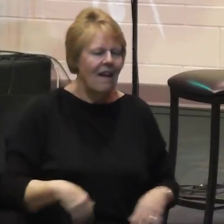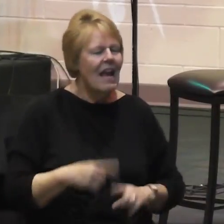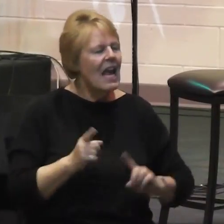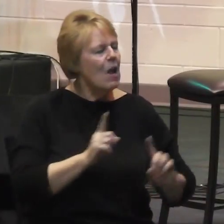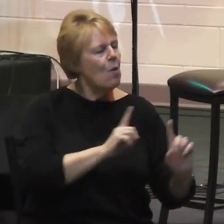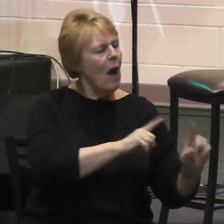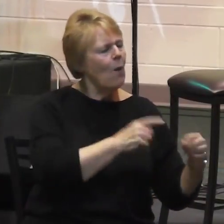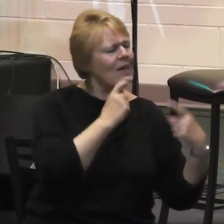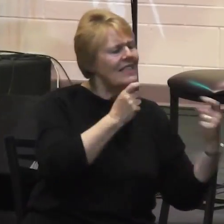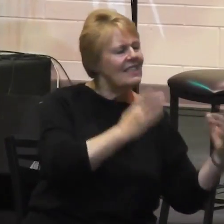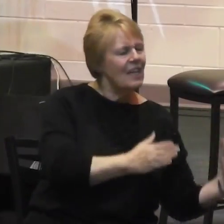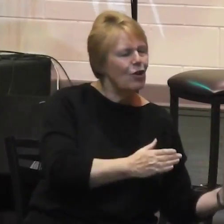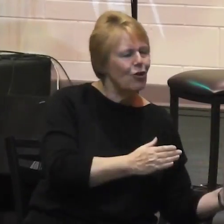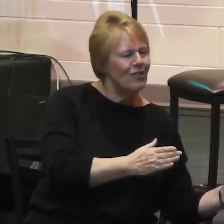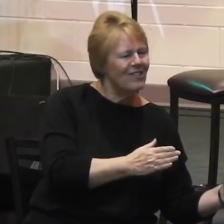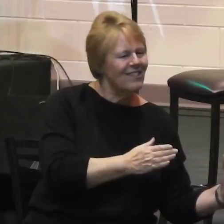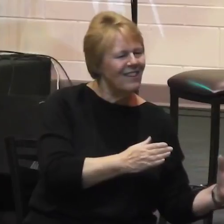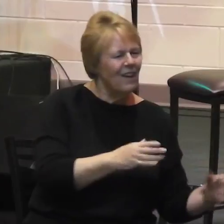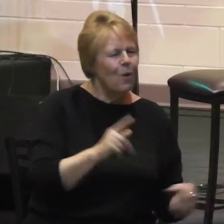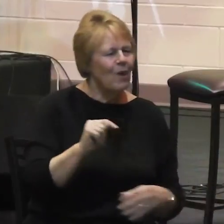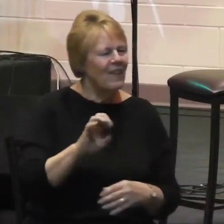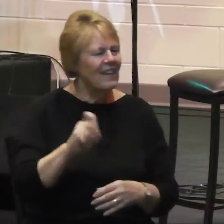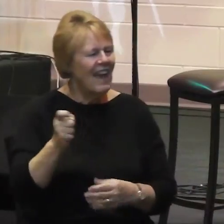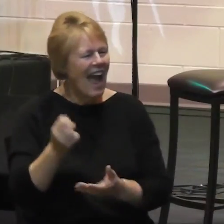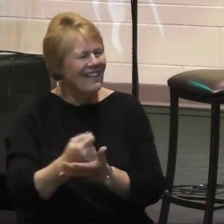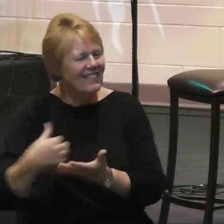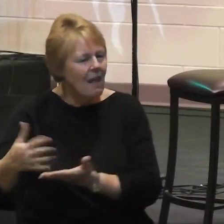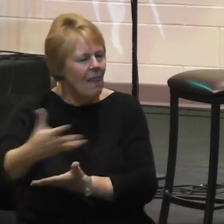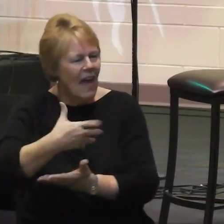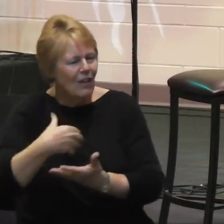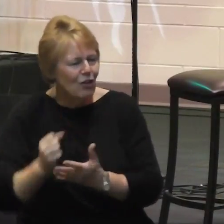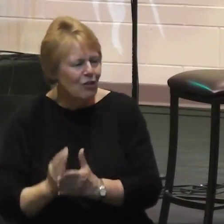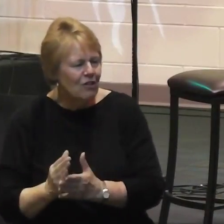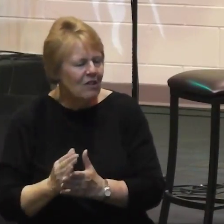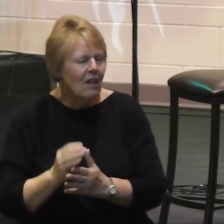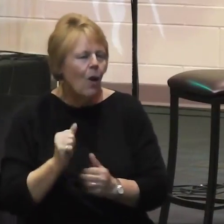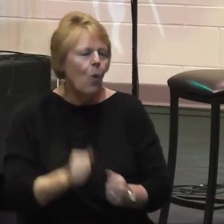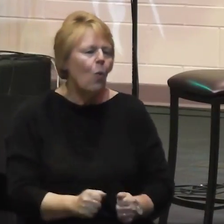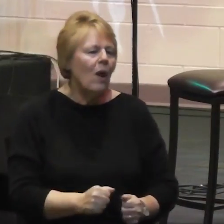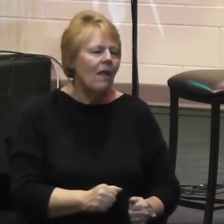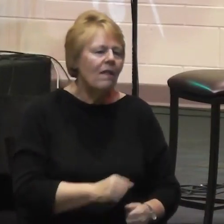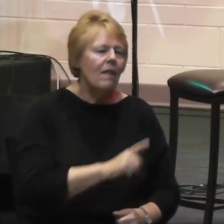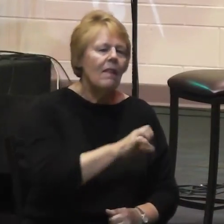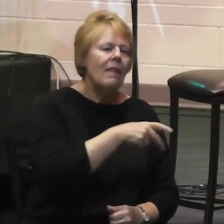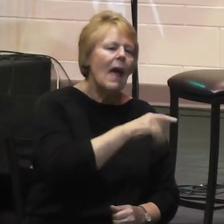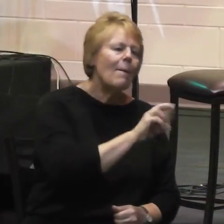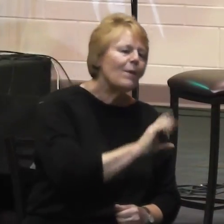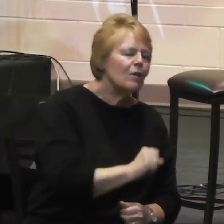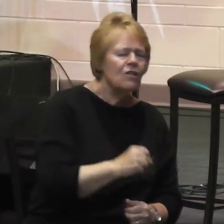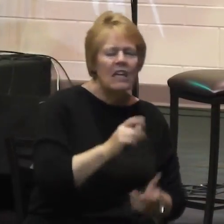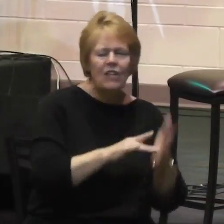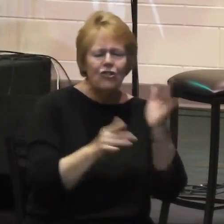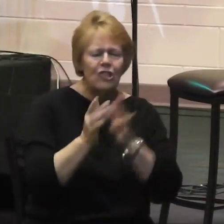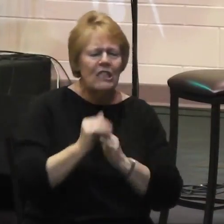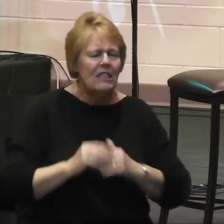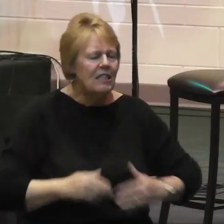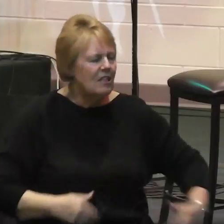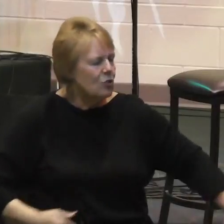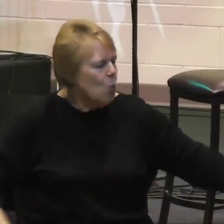the tax collectors. the outcasts, the people who would otherwise be rejected in society. He drew them in.